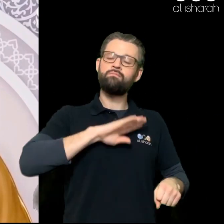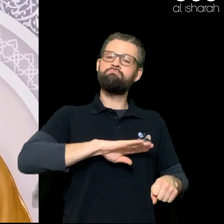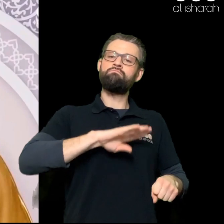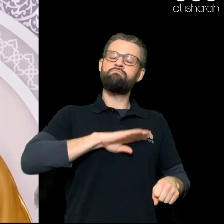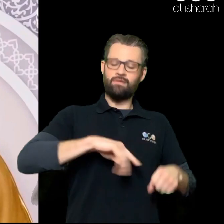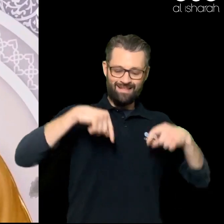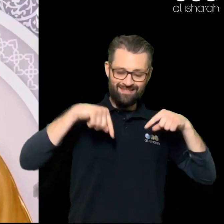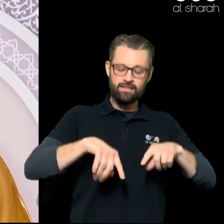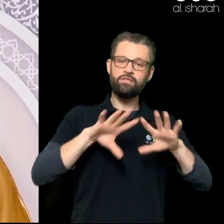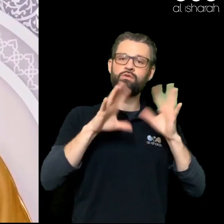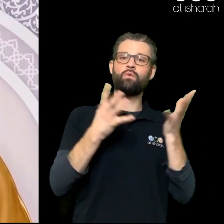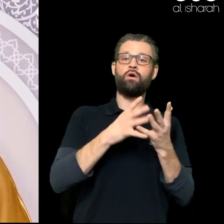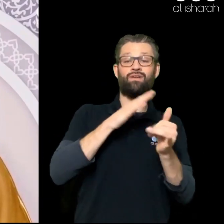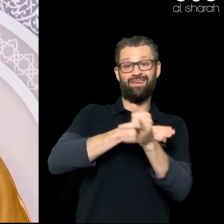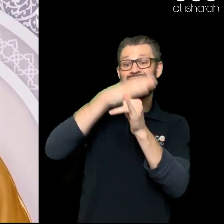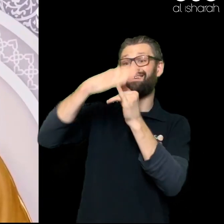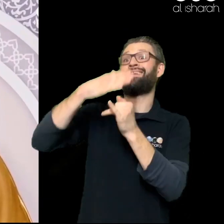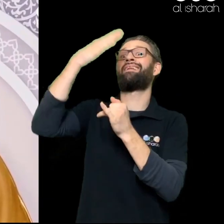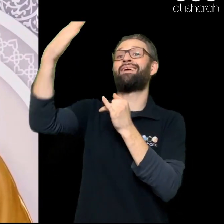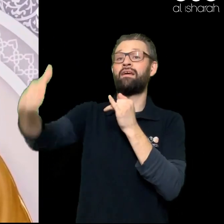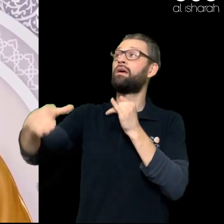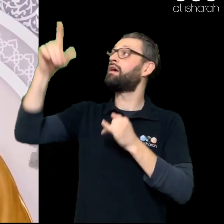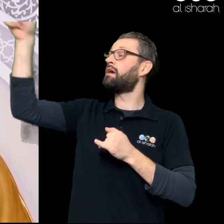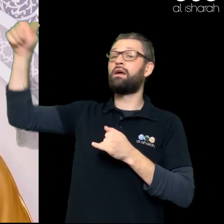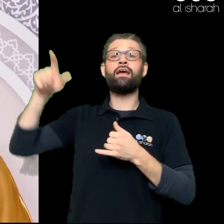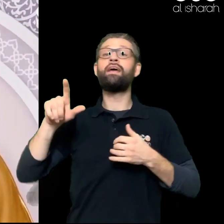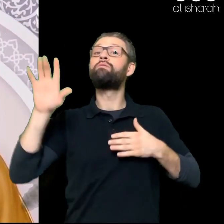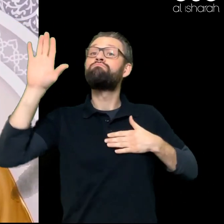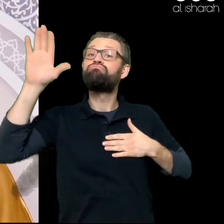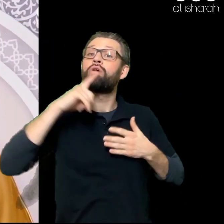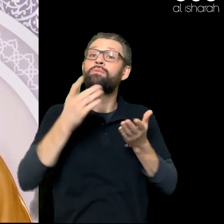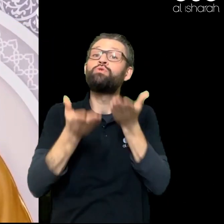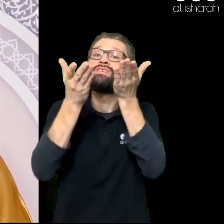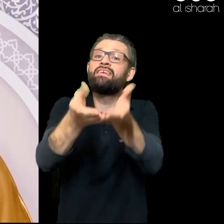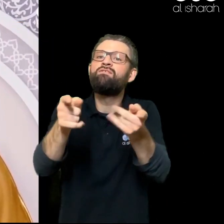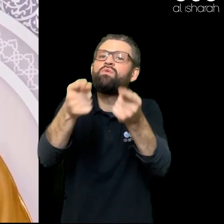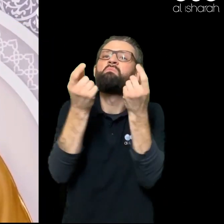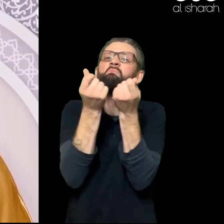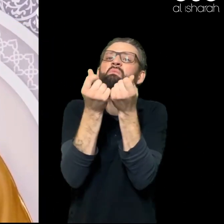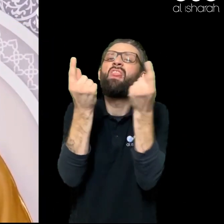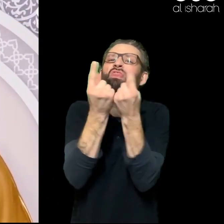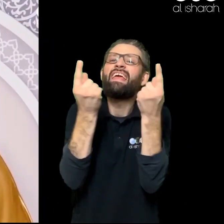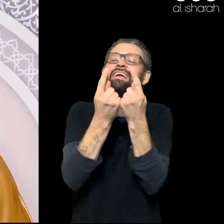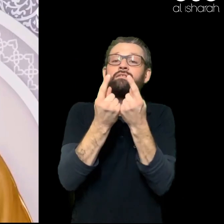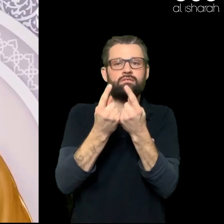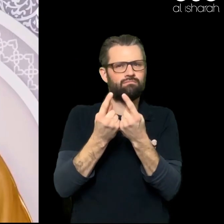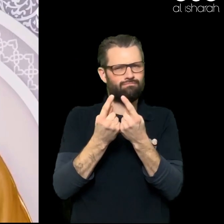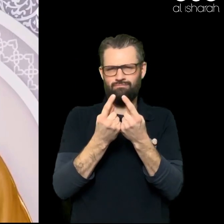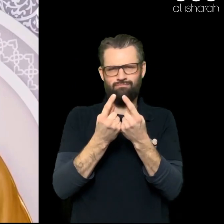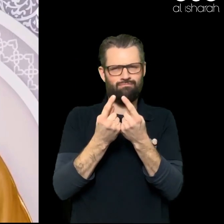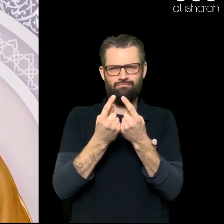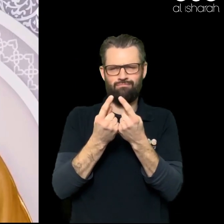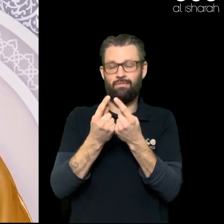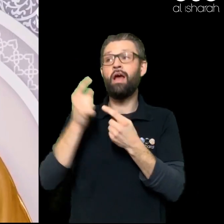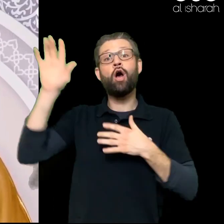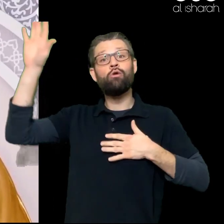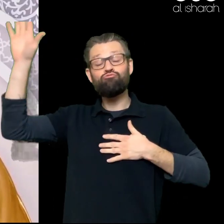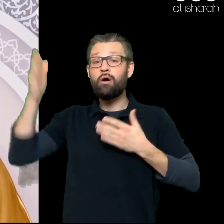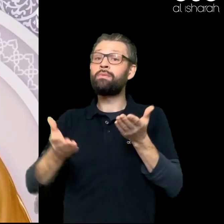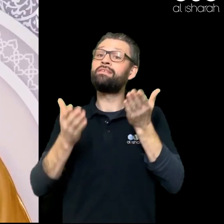When it comes to Material belongings But they have The ownership Of something That is very great That is The